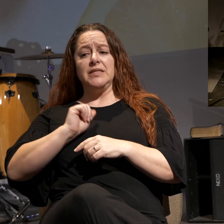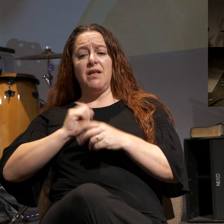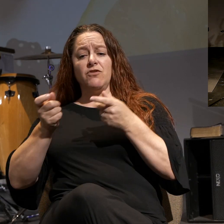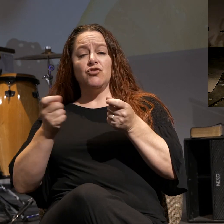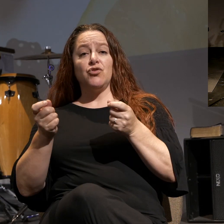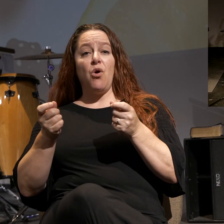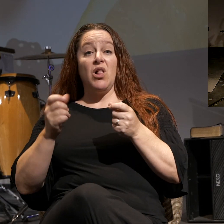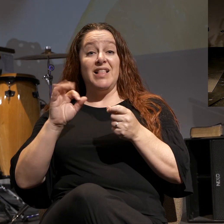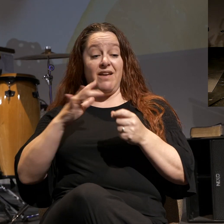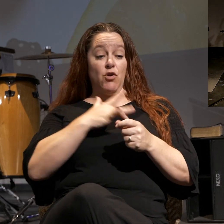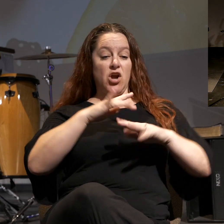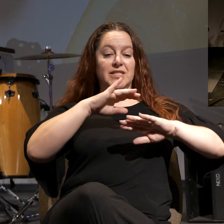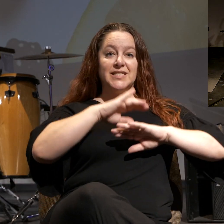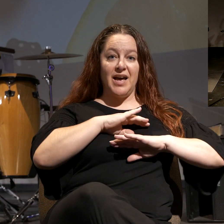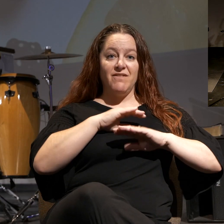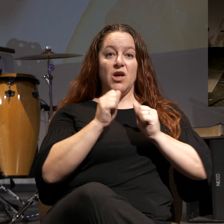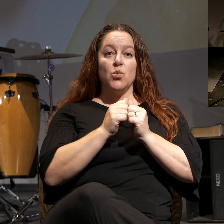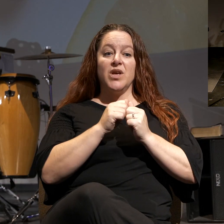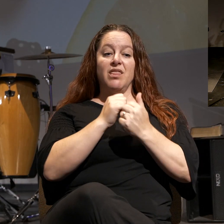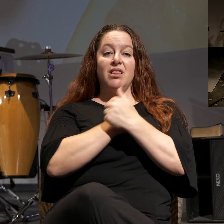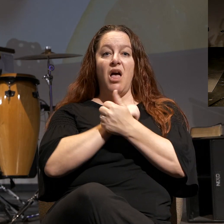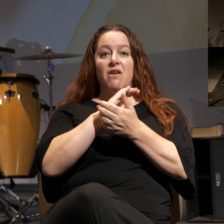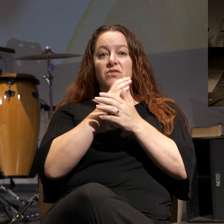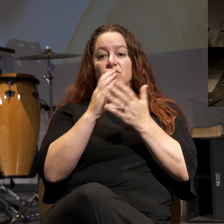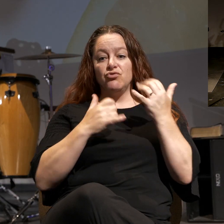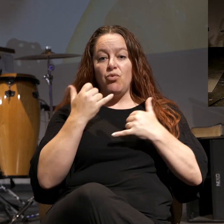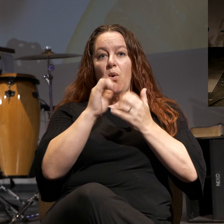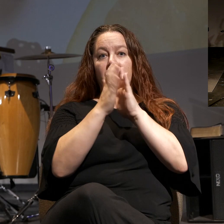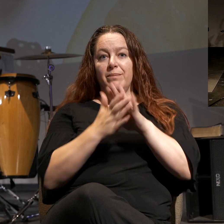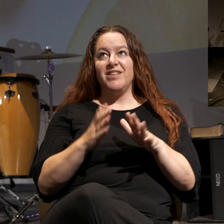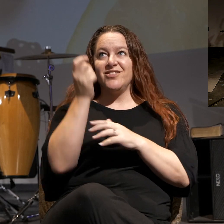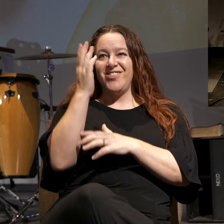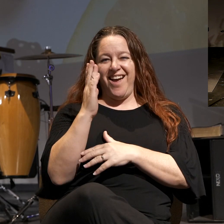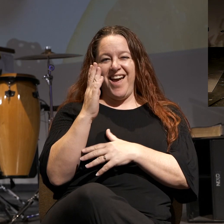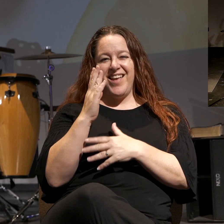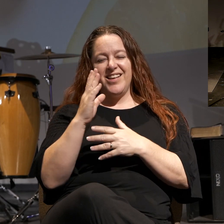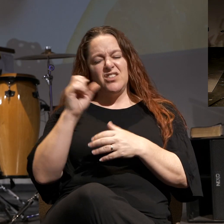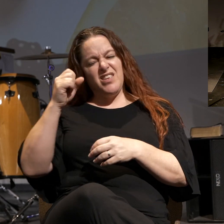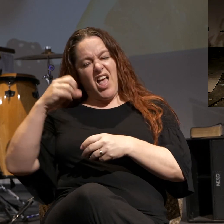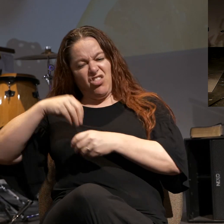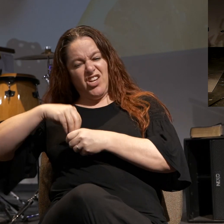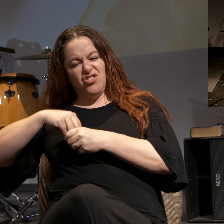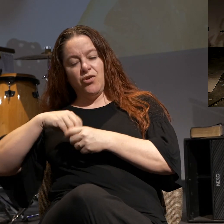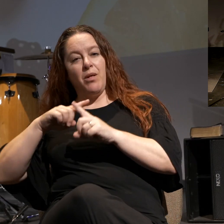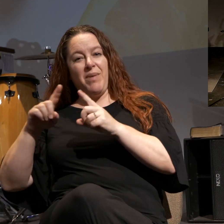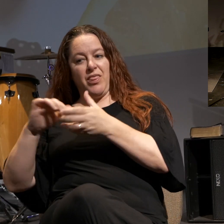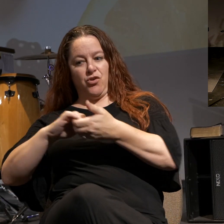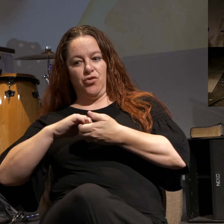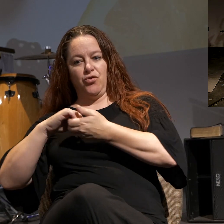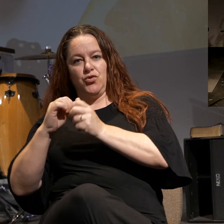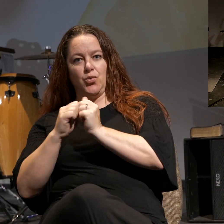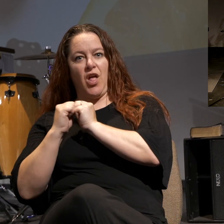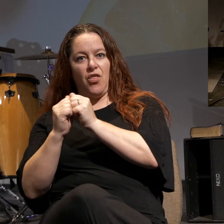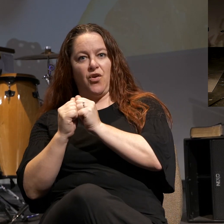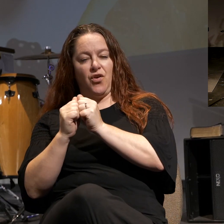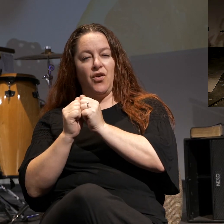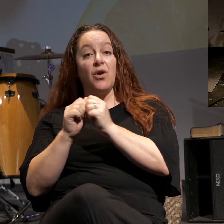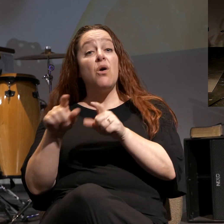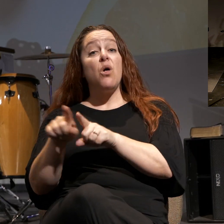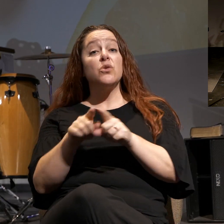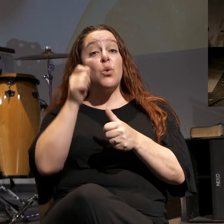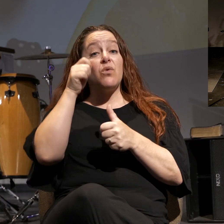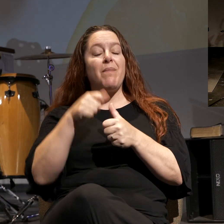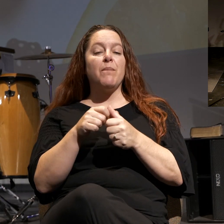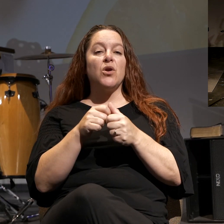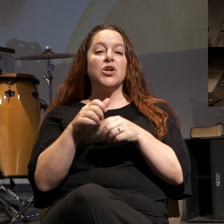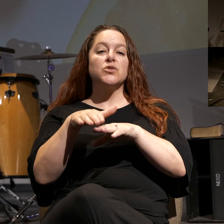love, joy, and peace of God. So they're internal, but they also grow together. But also you need to keep this in mind. They're gradual.